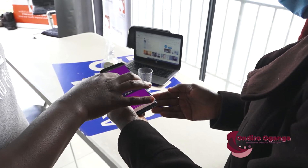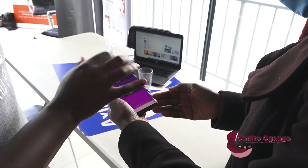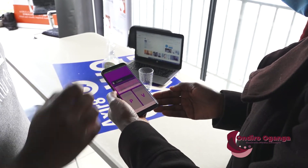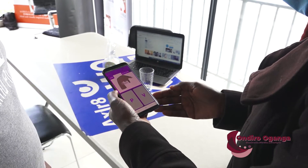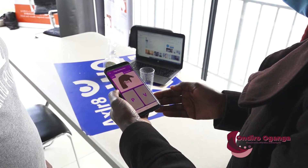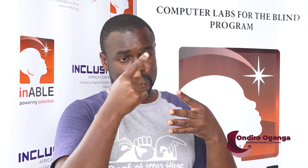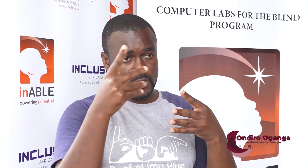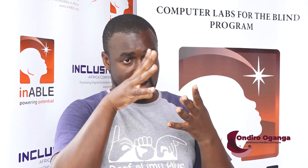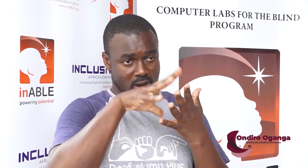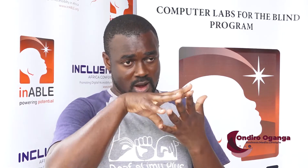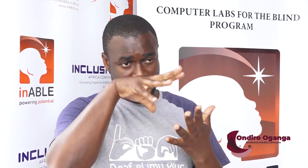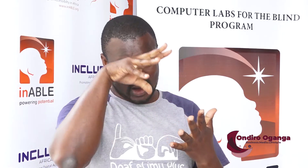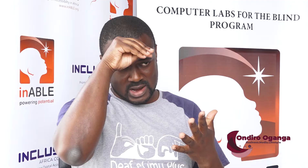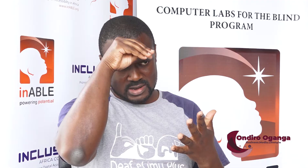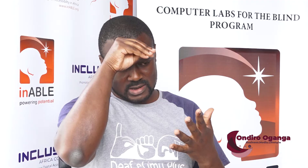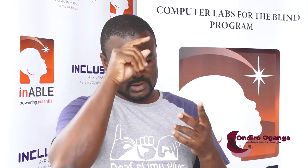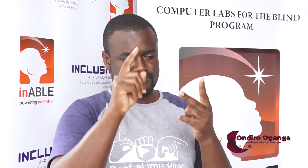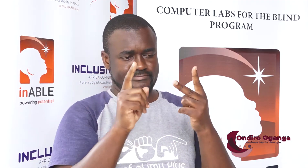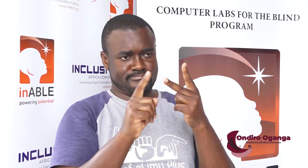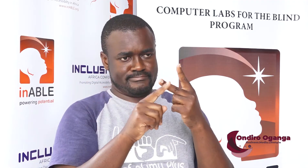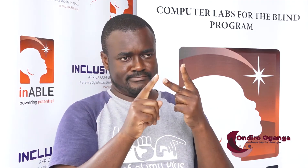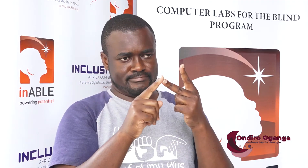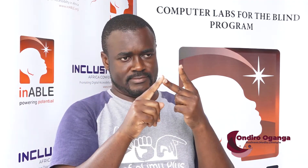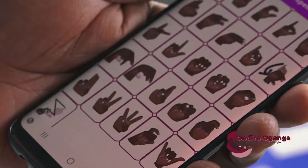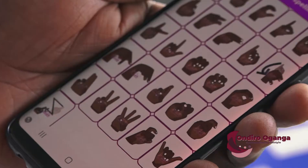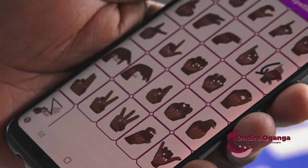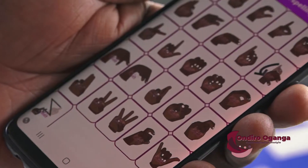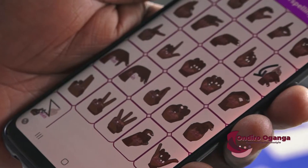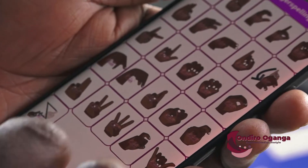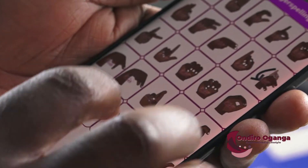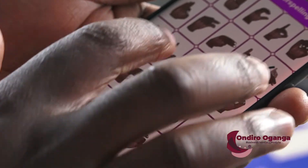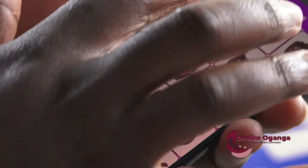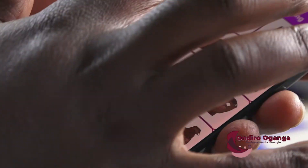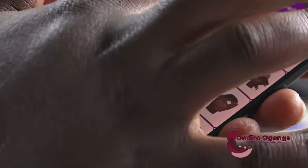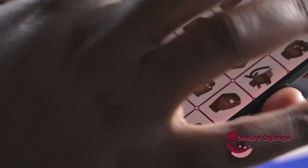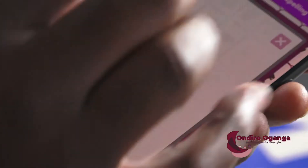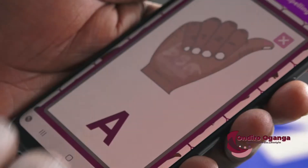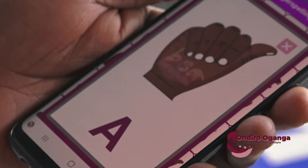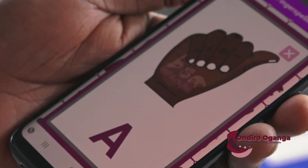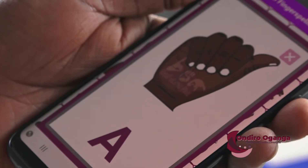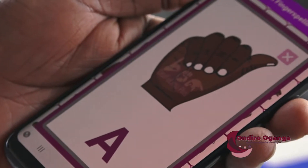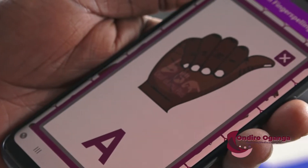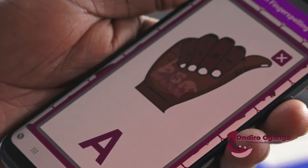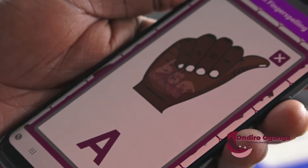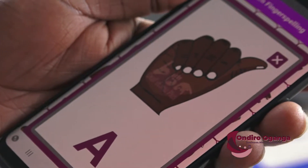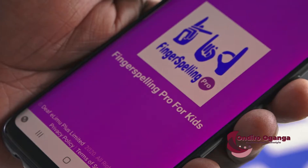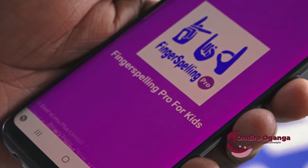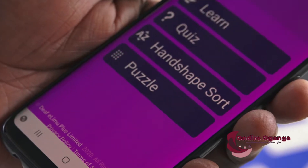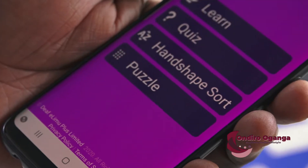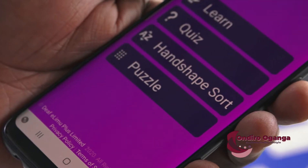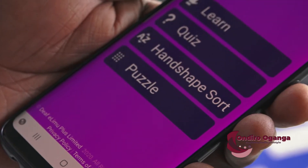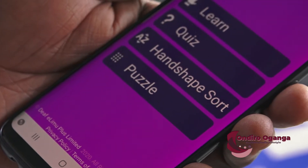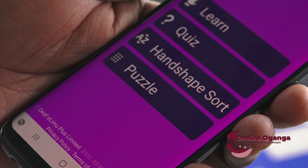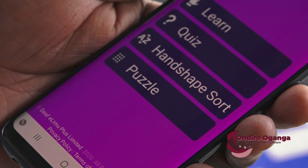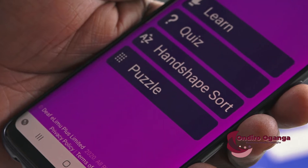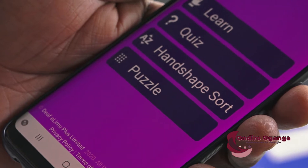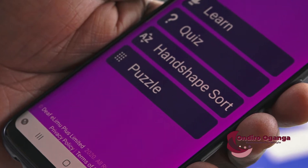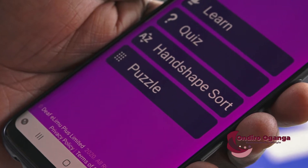It has four segments. One is for learning. Two is for practice. Then we have quiz